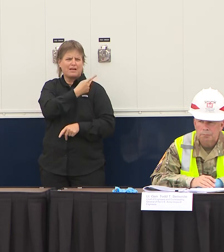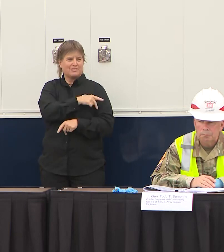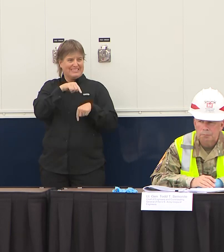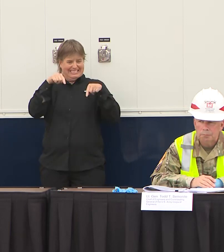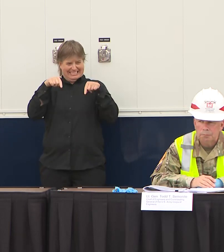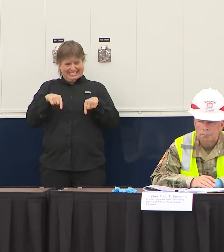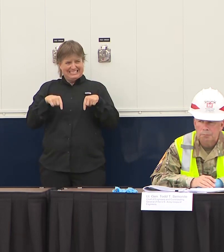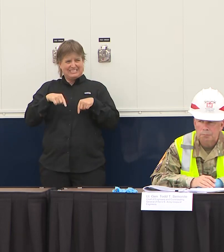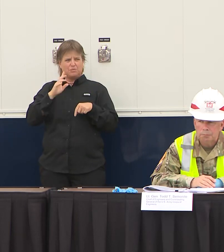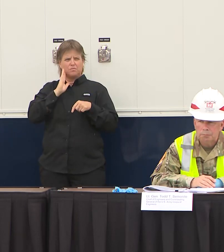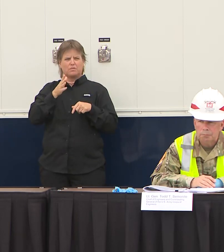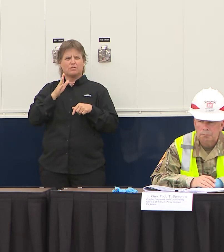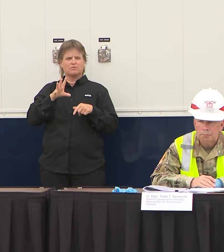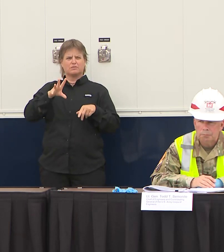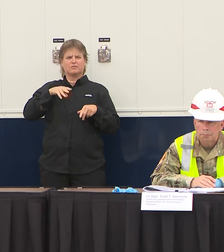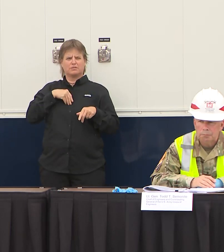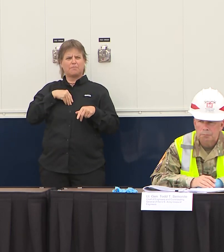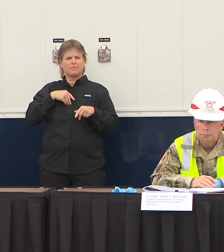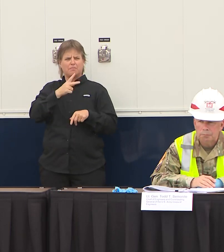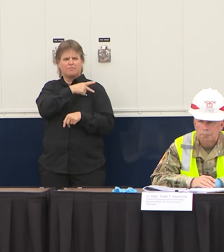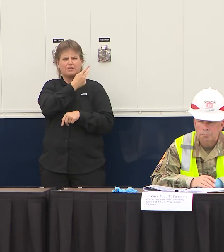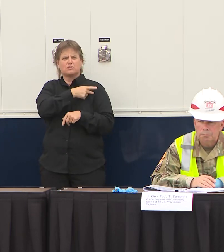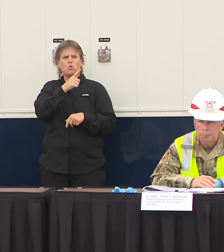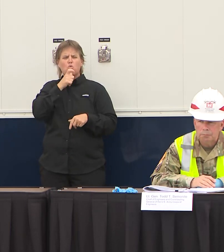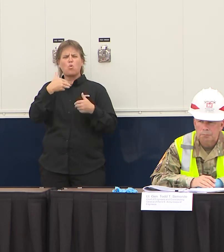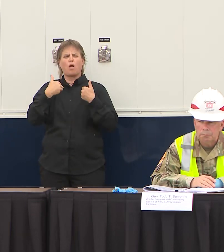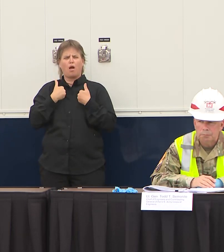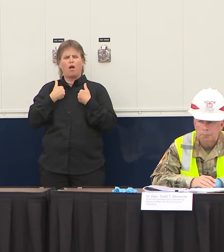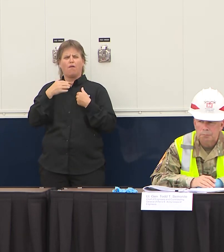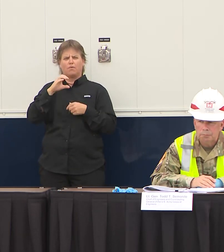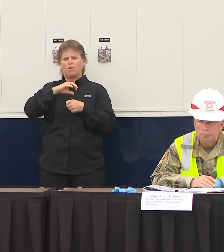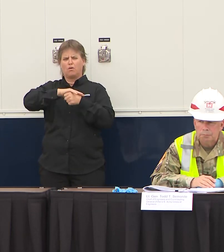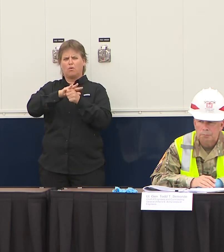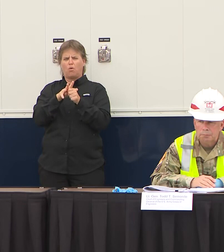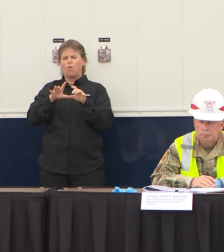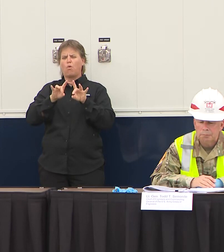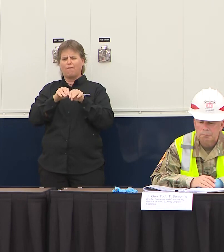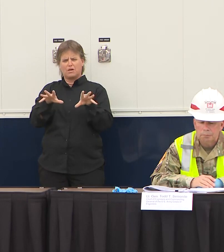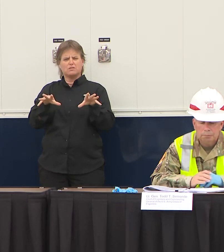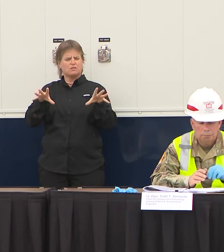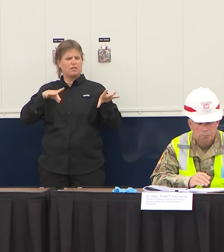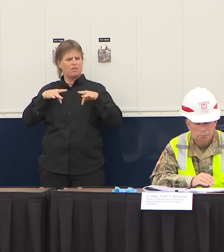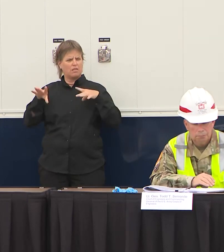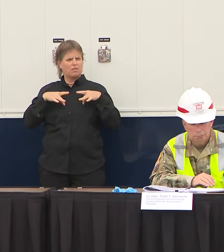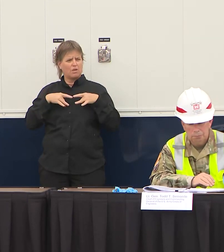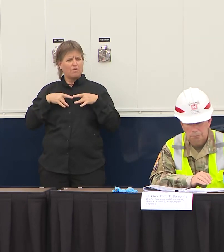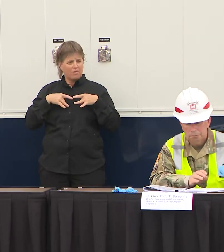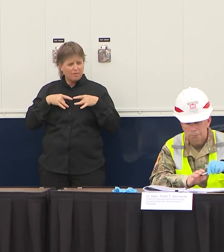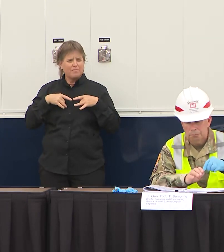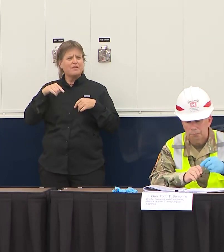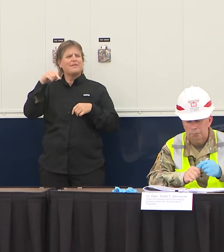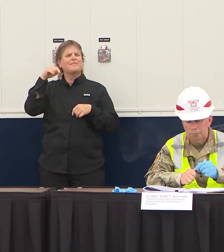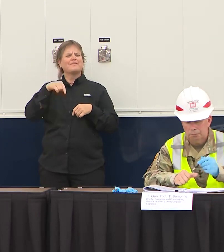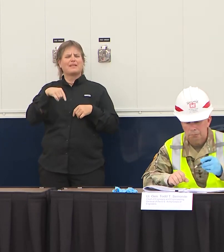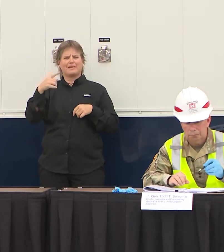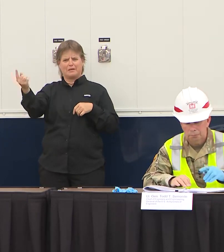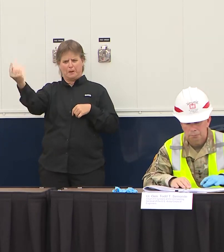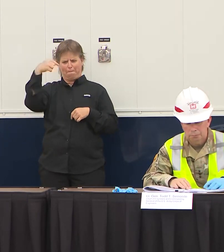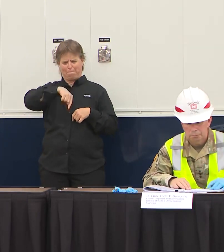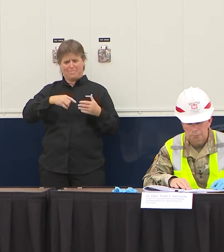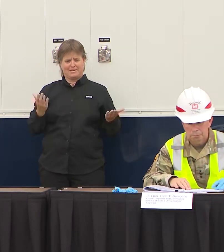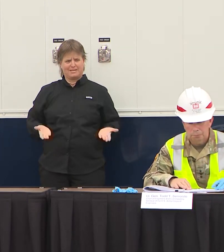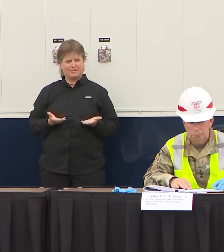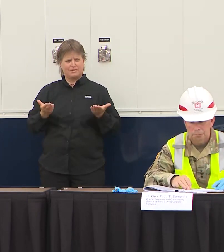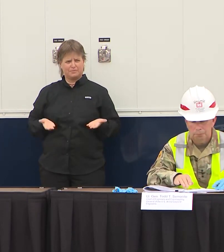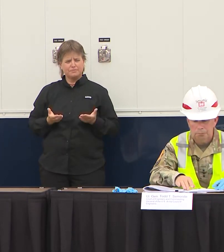the overflow that's been done in other parts of the country initially they wanted it for non-COVID this is for COVID so if somebody has it this